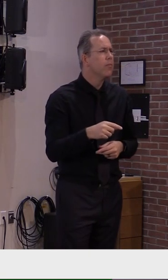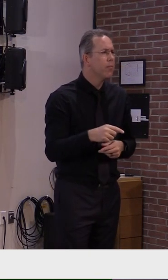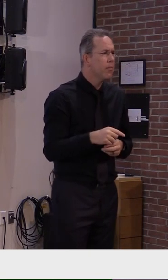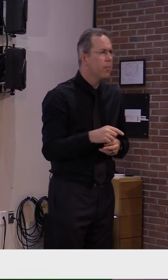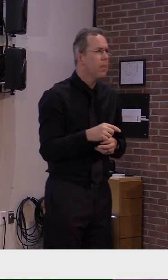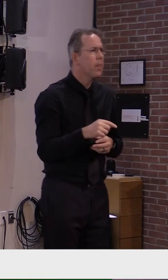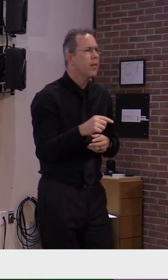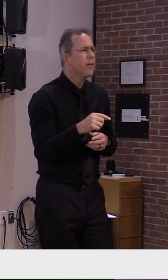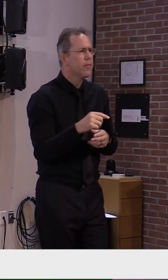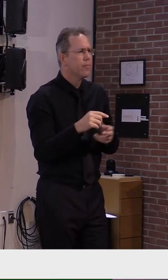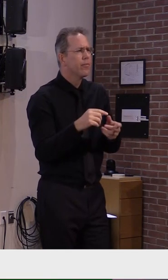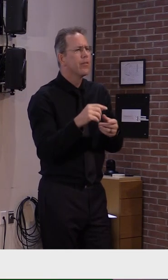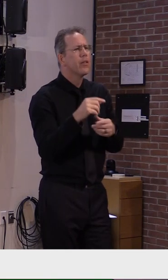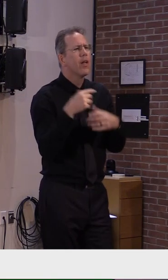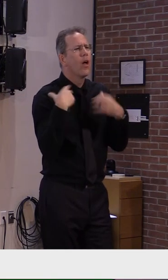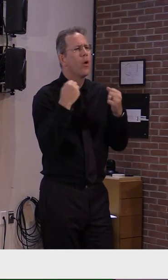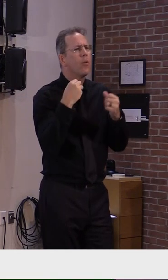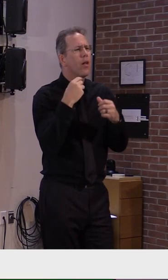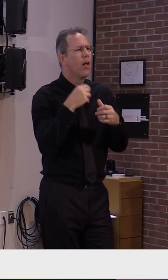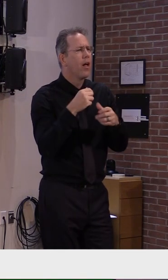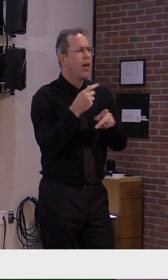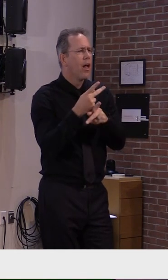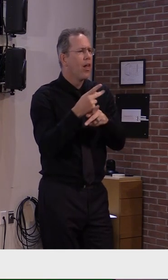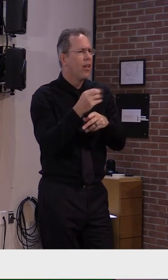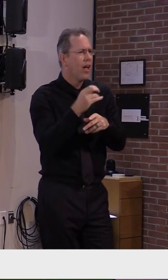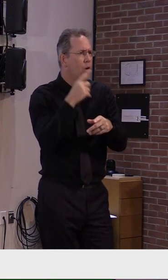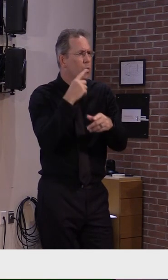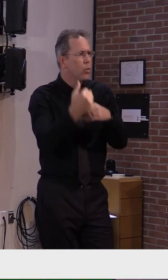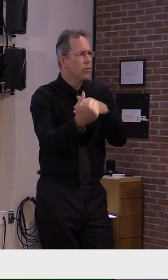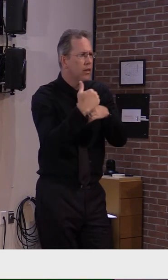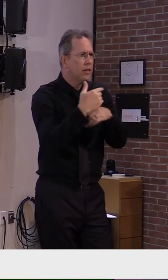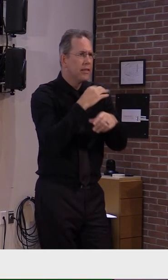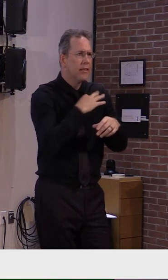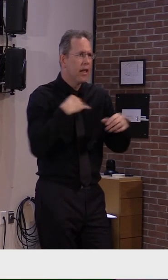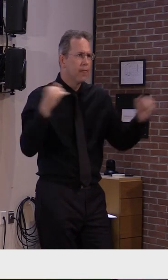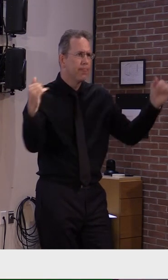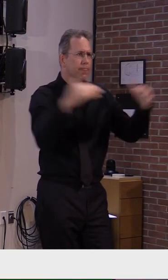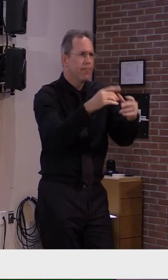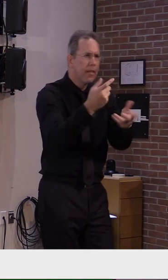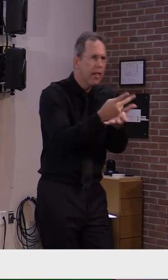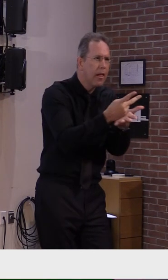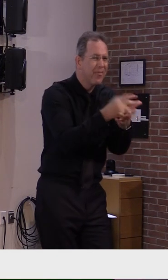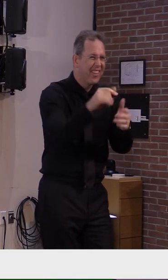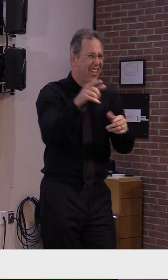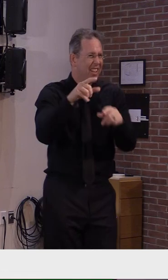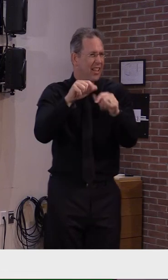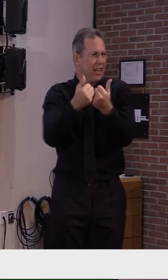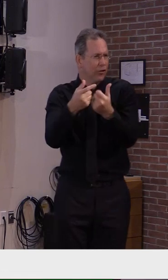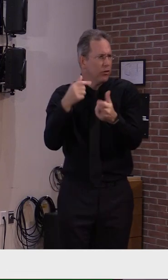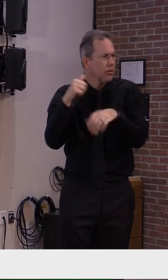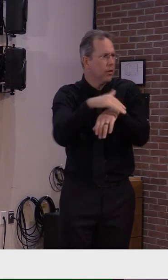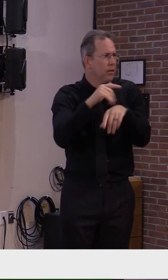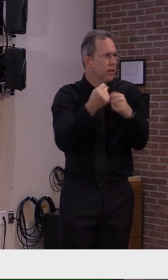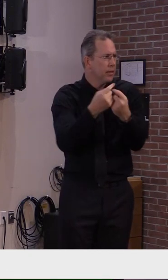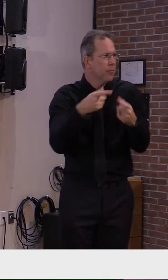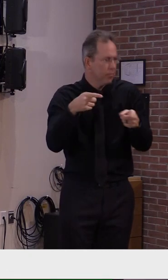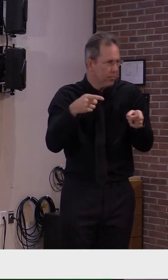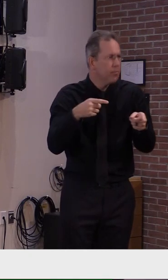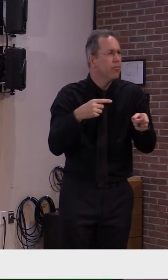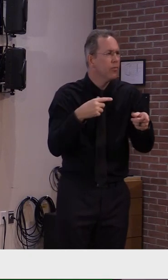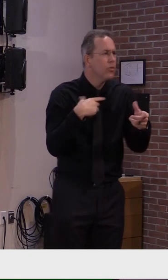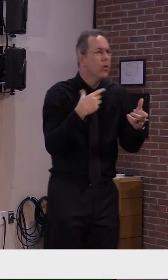with staffing in that area. We also are managing an outbreak in a residential care facility four seasons in